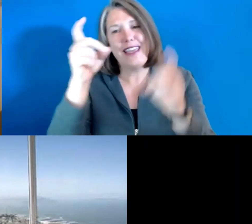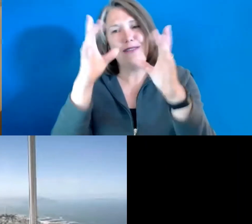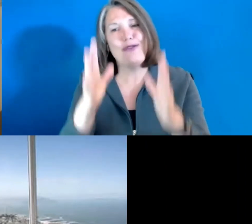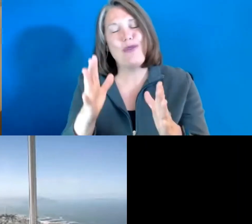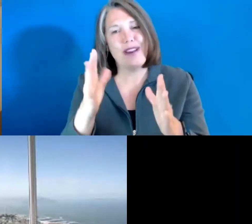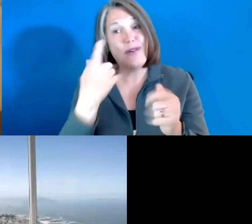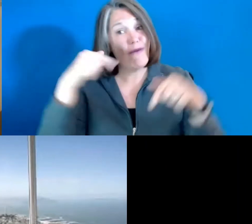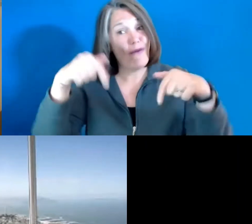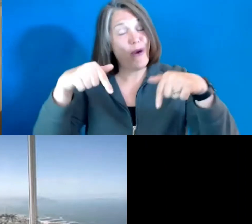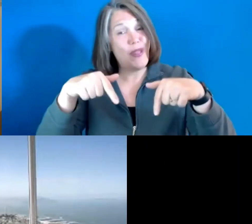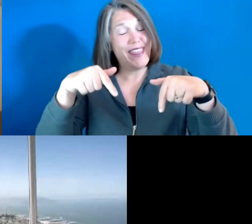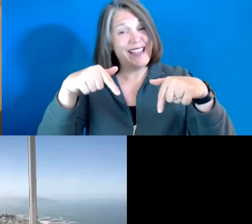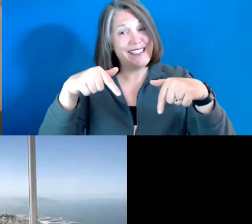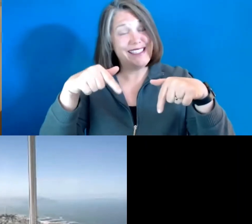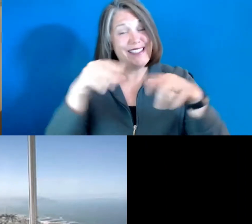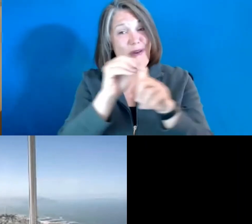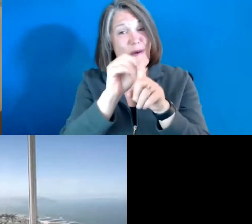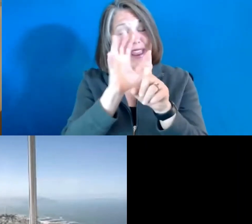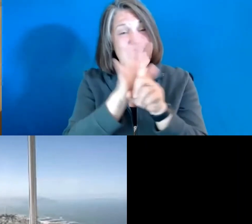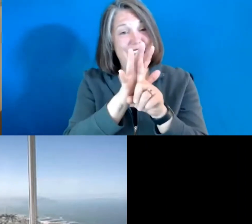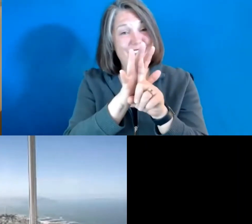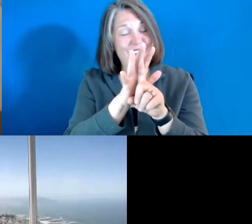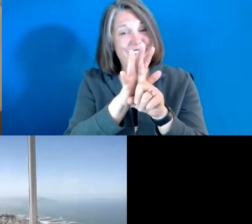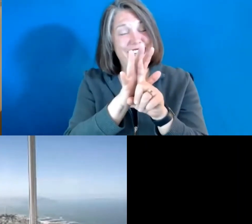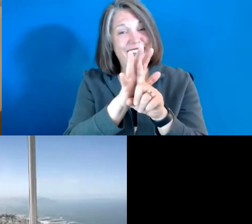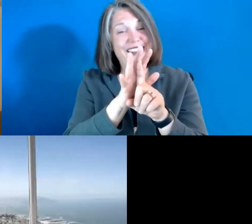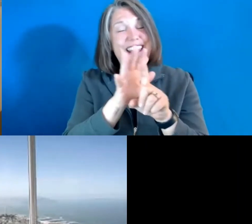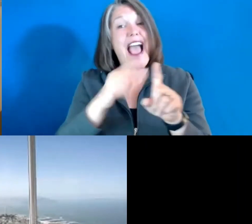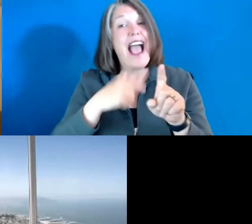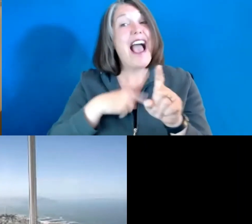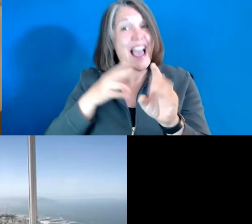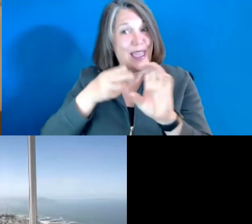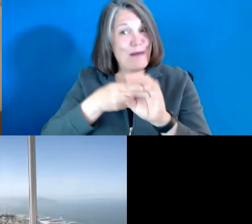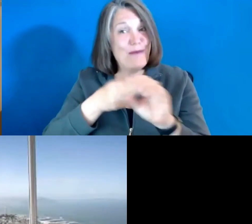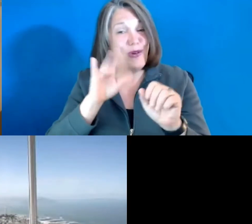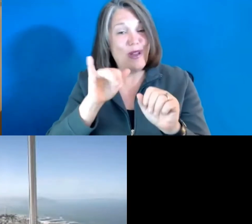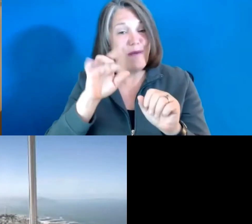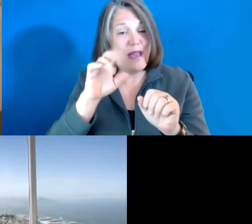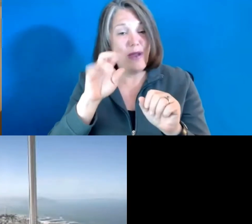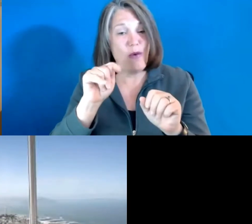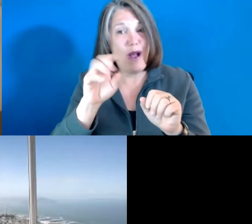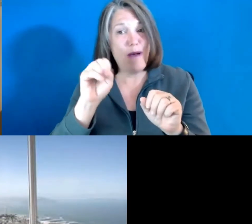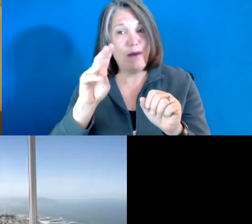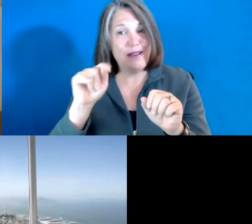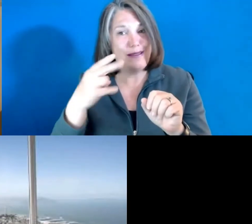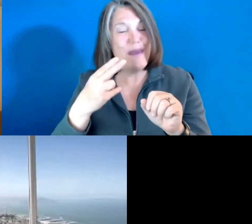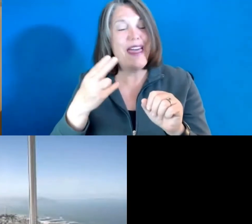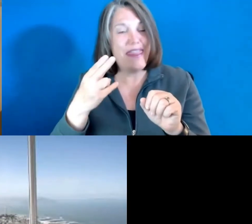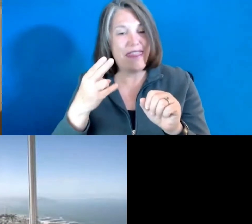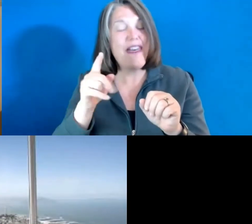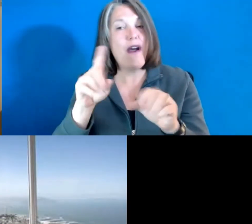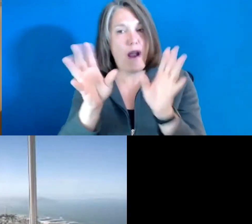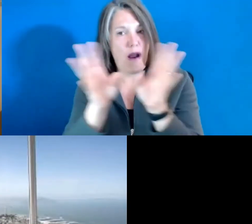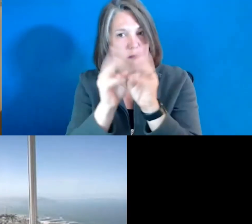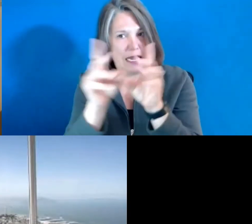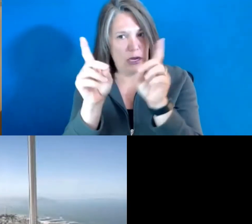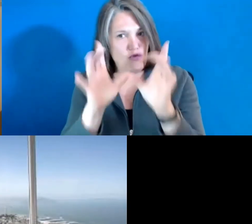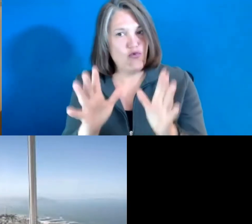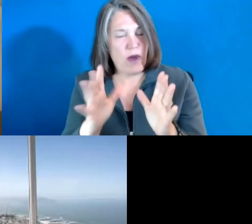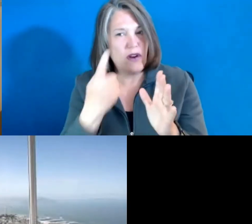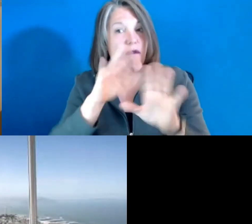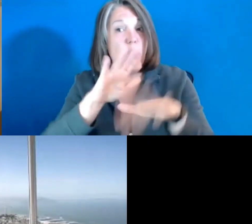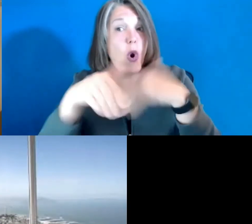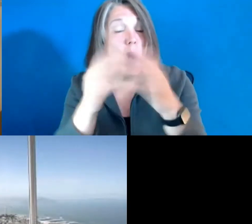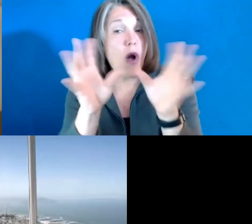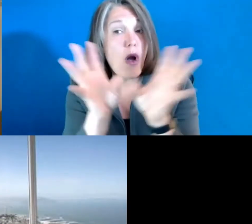much to my pleasure, joined by Robert Smith, our meetings director, and of all meetings